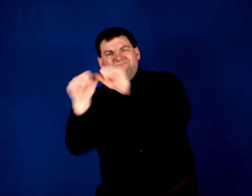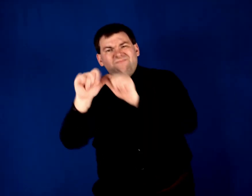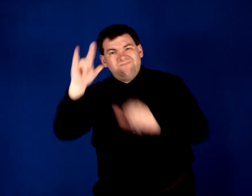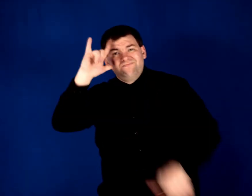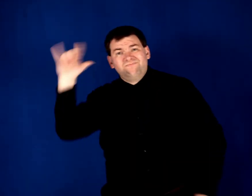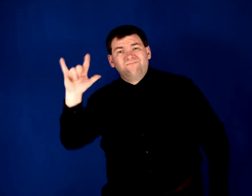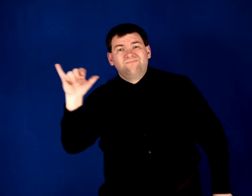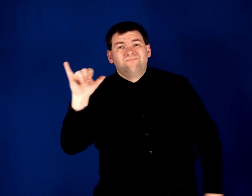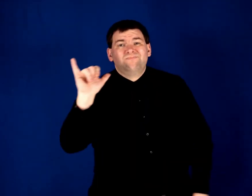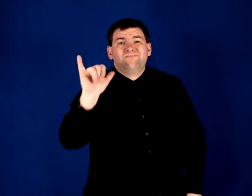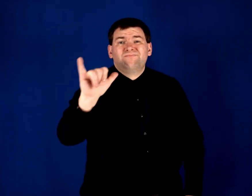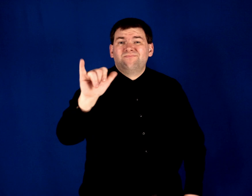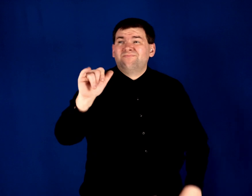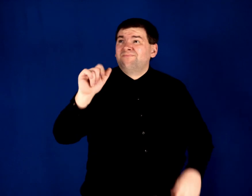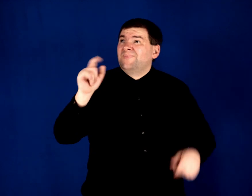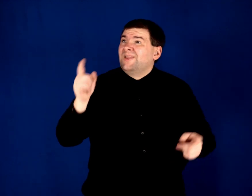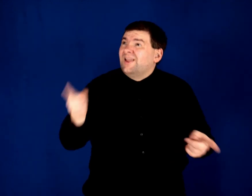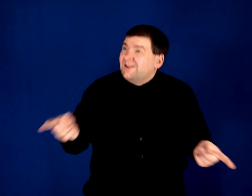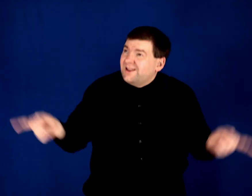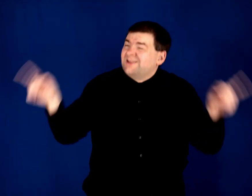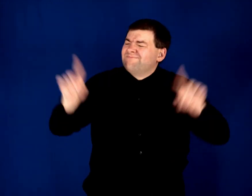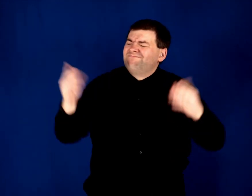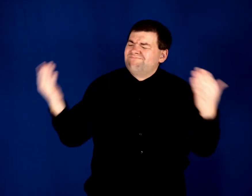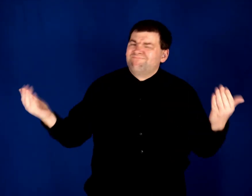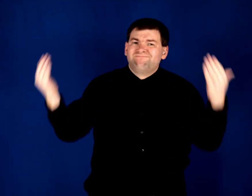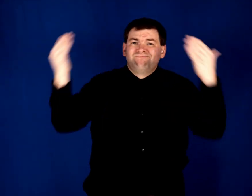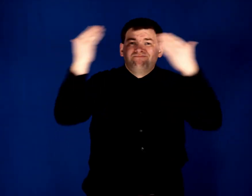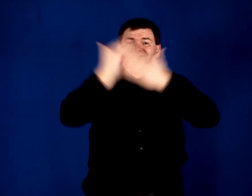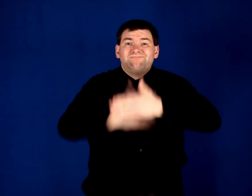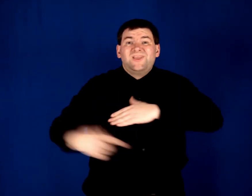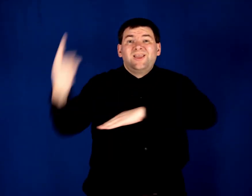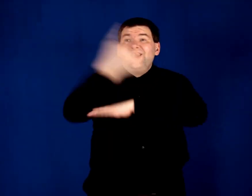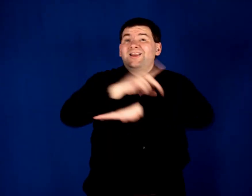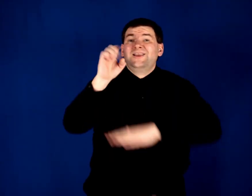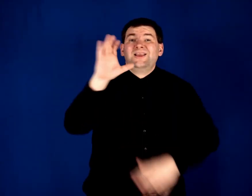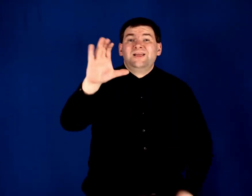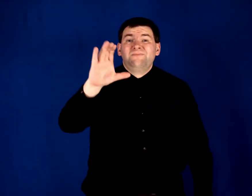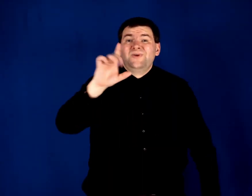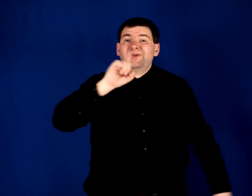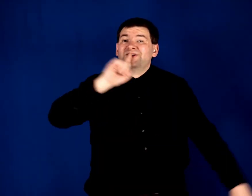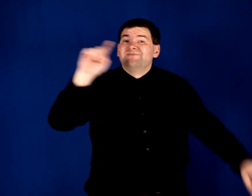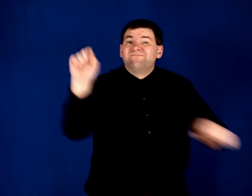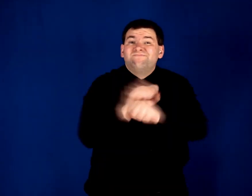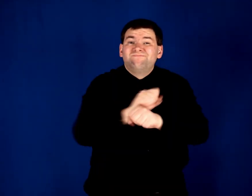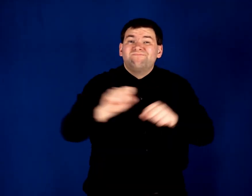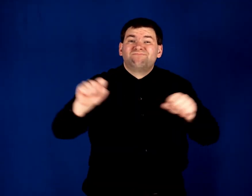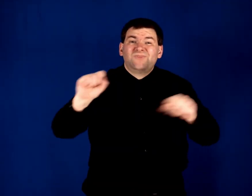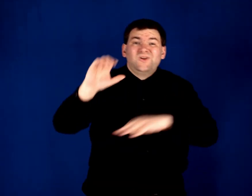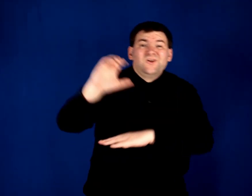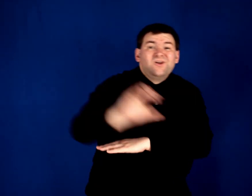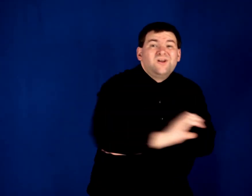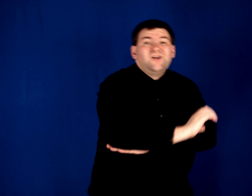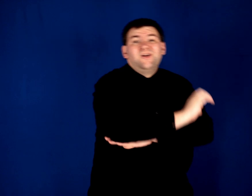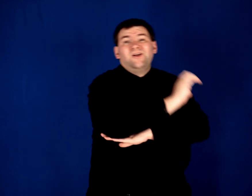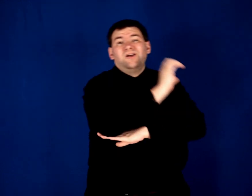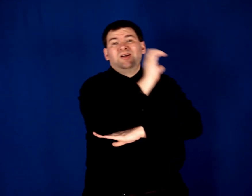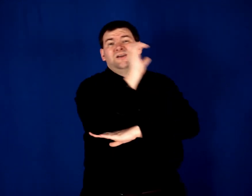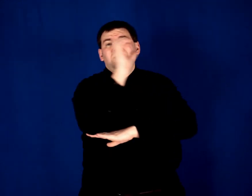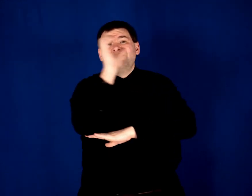lasts forever And just a cold day in December If it's ever Christmas